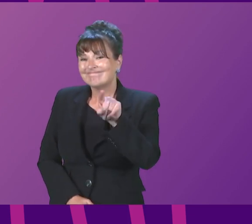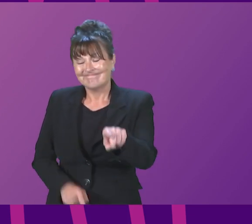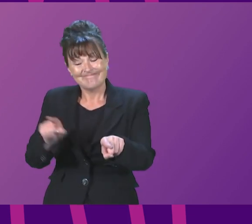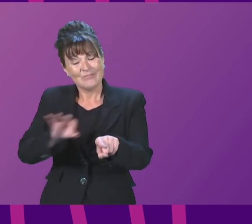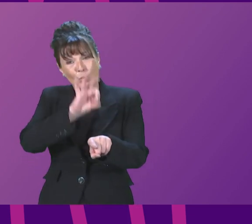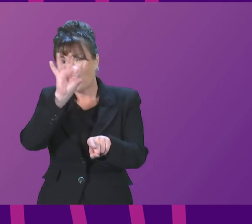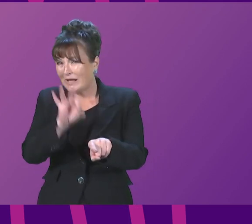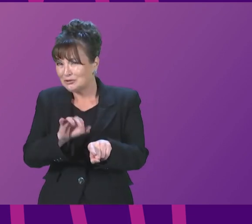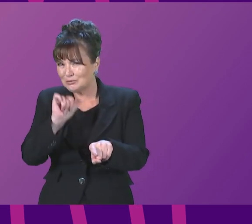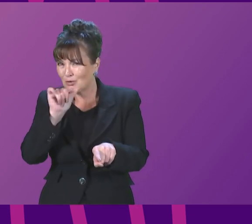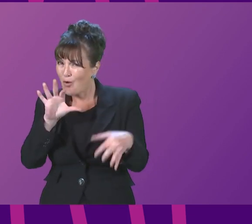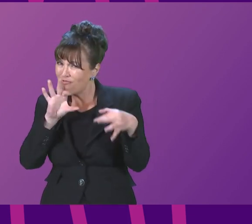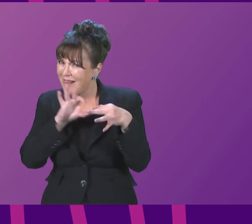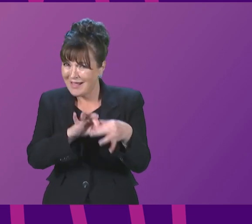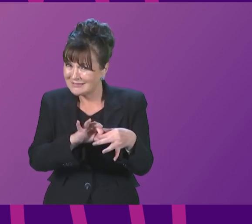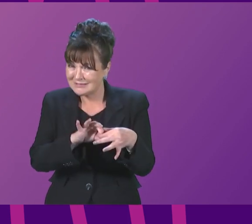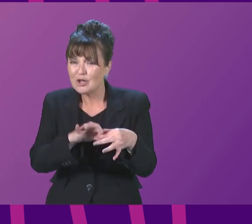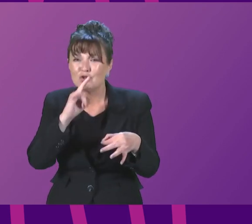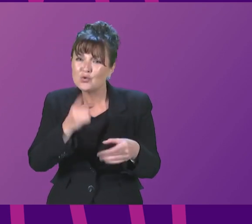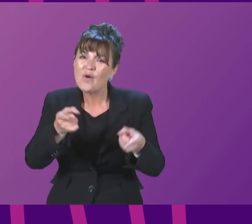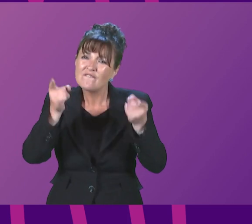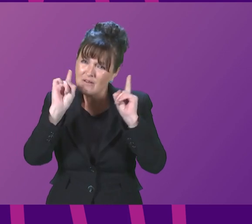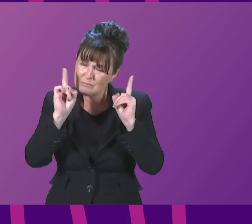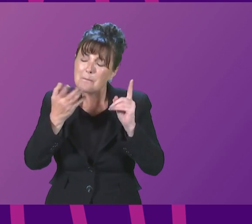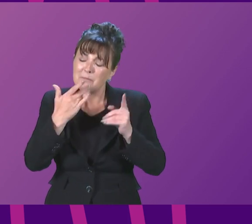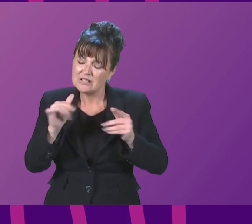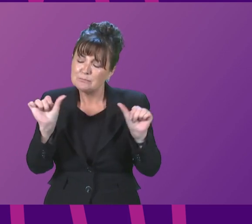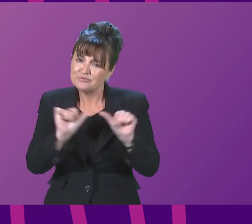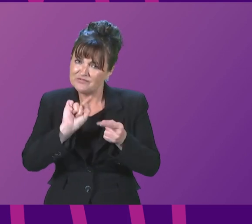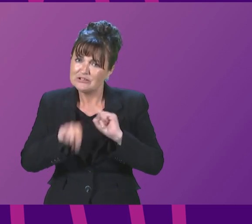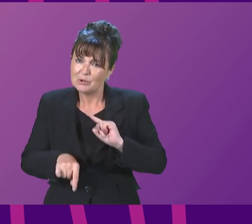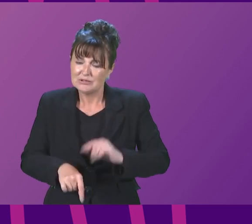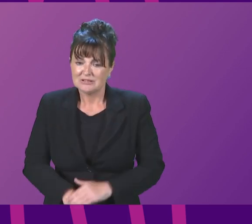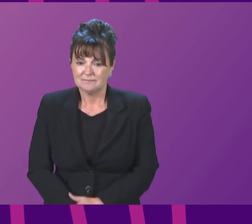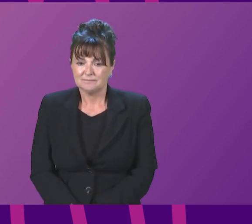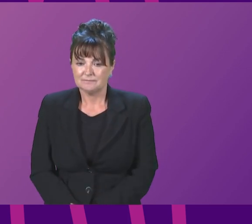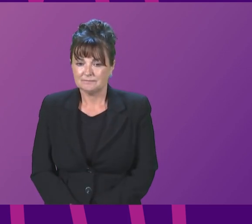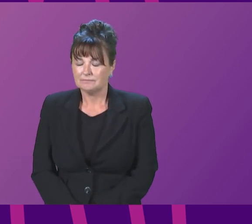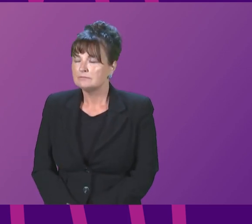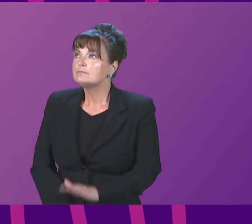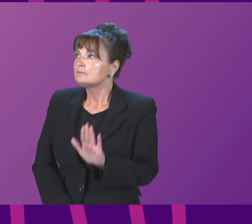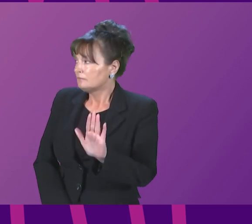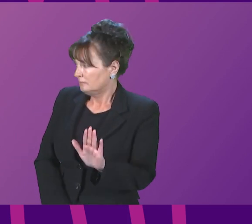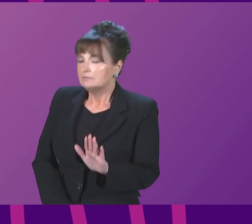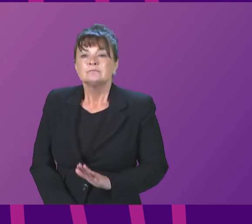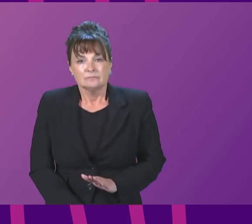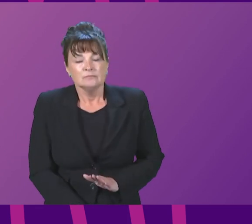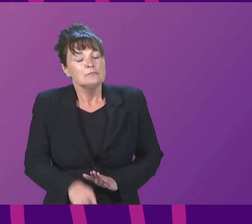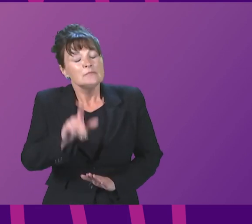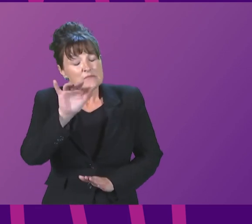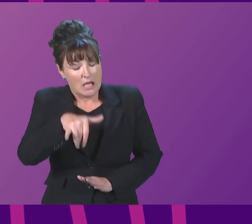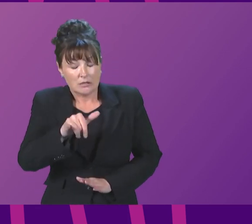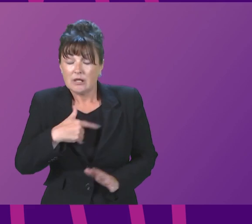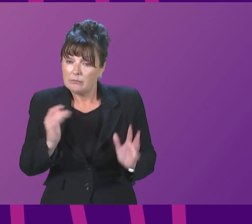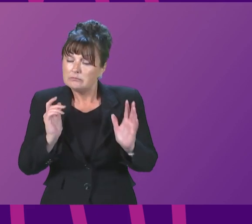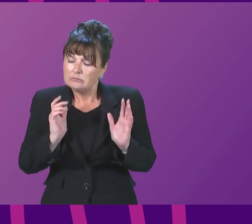the substantive questions I'd be grateful if the First Minister could address it very briefly Well I share the concerns that we have a new Prime Minister